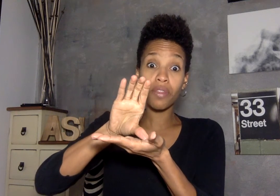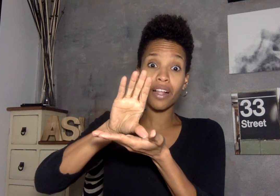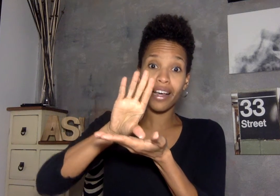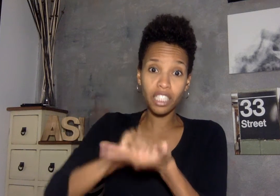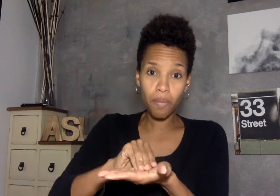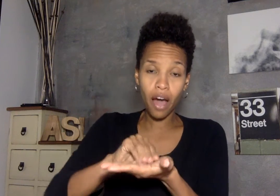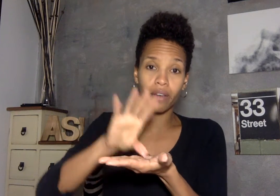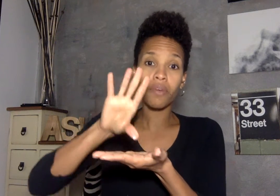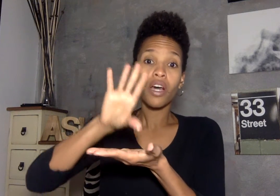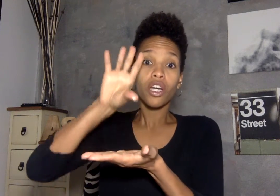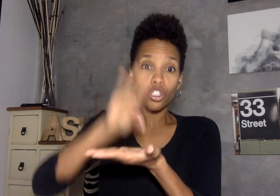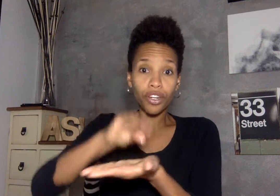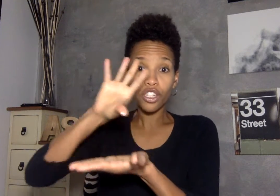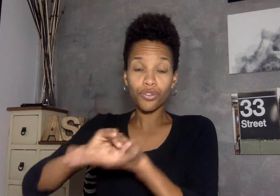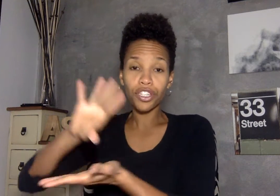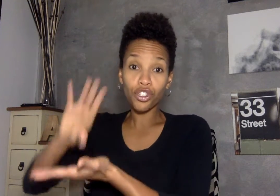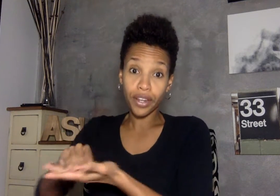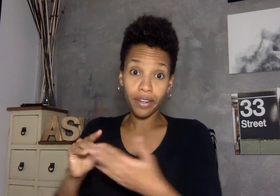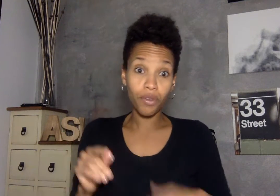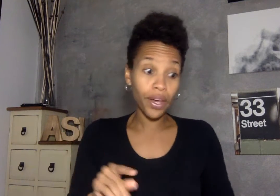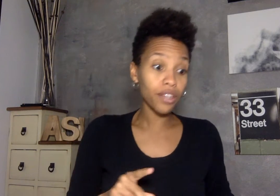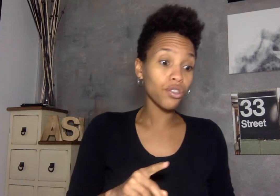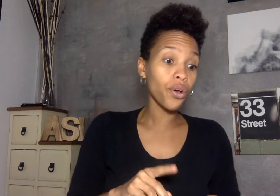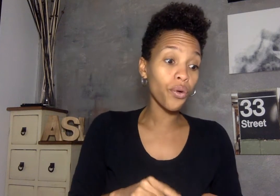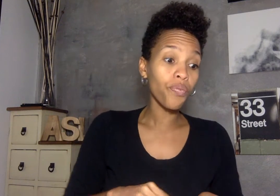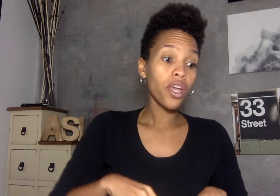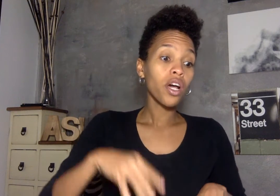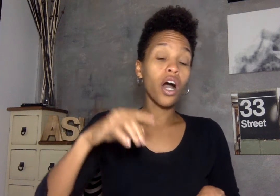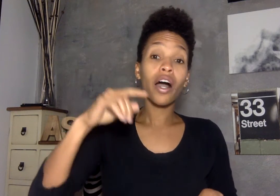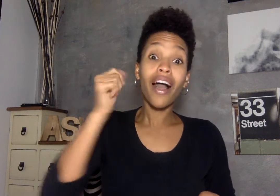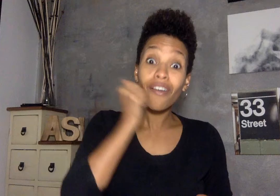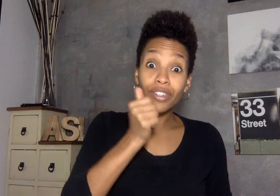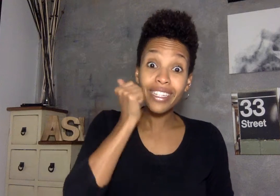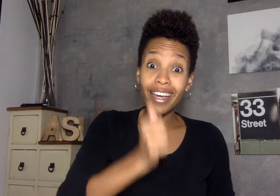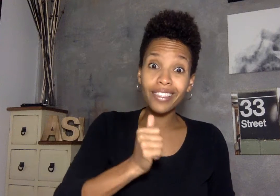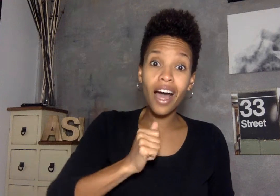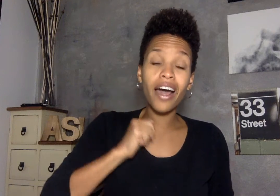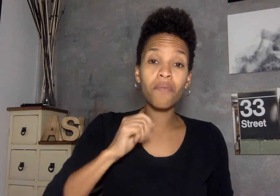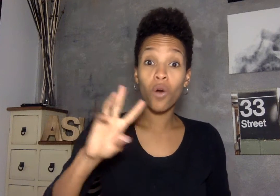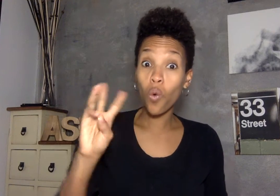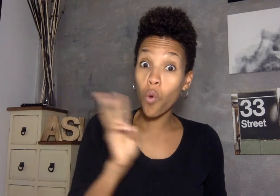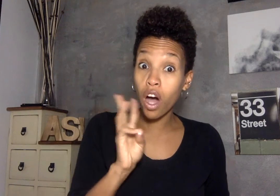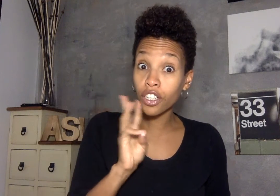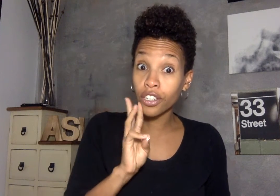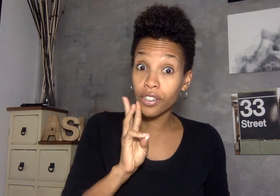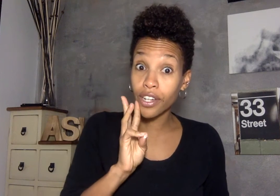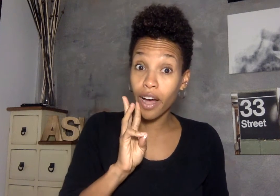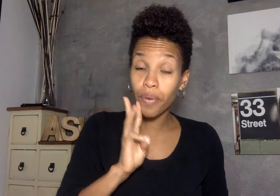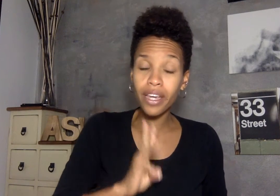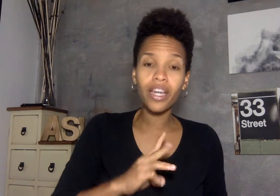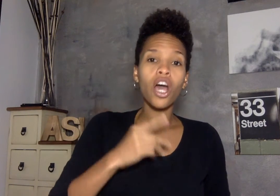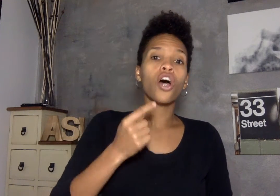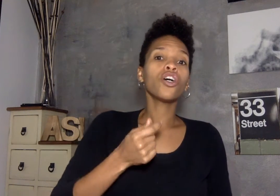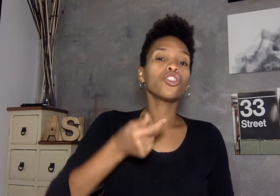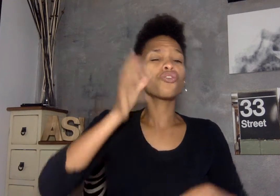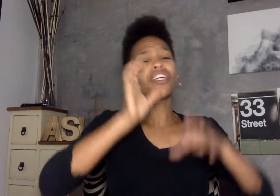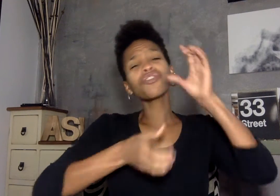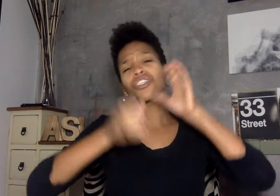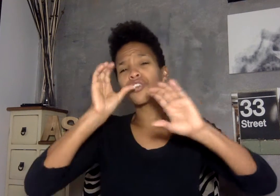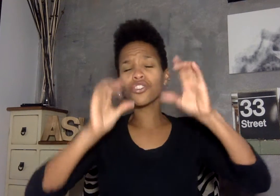of the glass to bottom drink drink drink drink okay so uh everyday time water topic drink drink drink